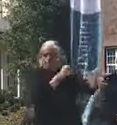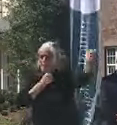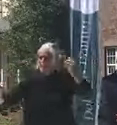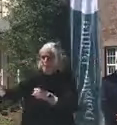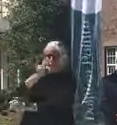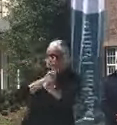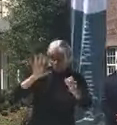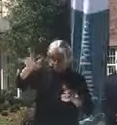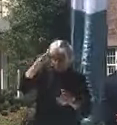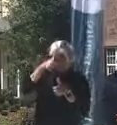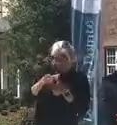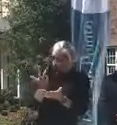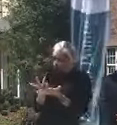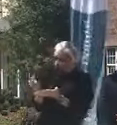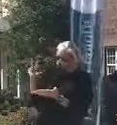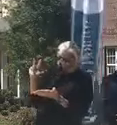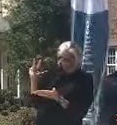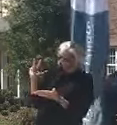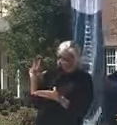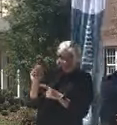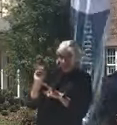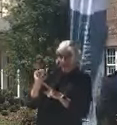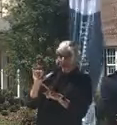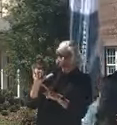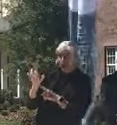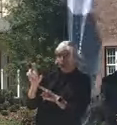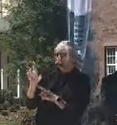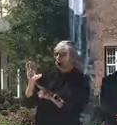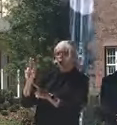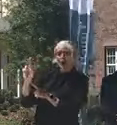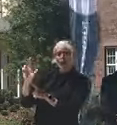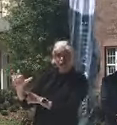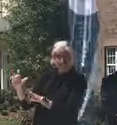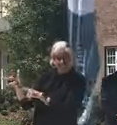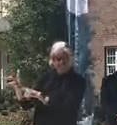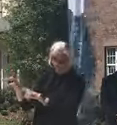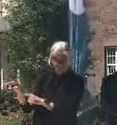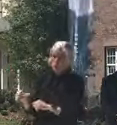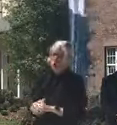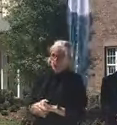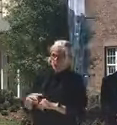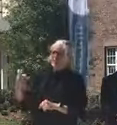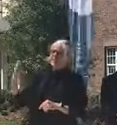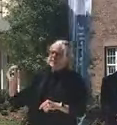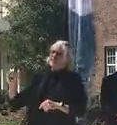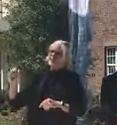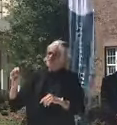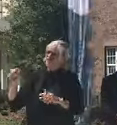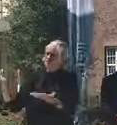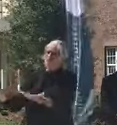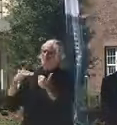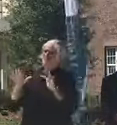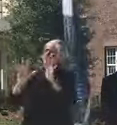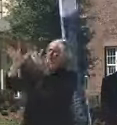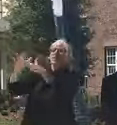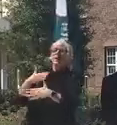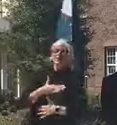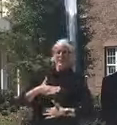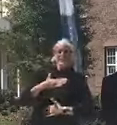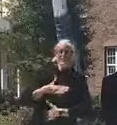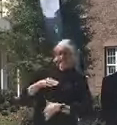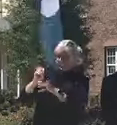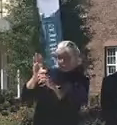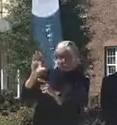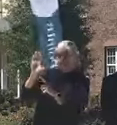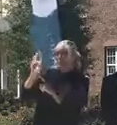three weeks ago, Mayor Curry allowed recreational access to the beaches in Duval County. And that created